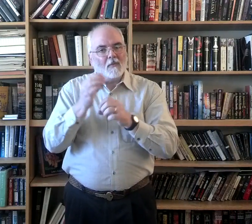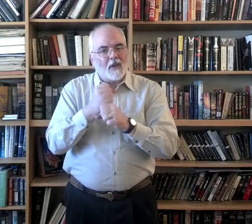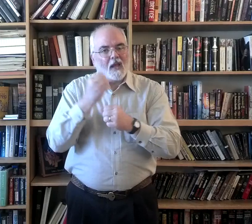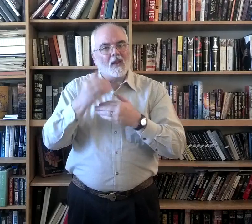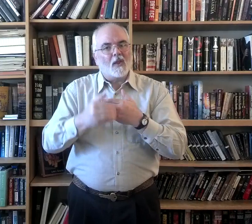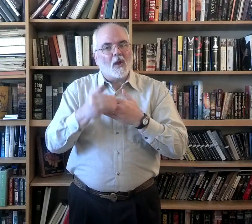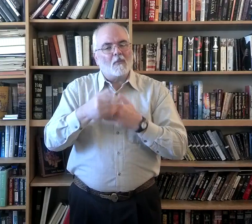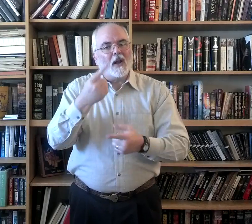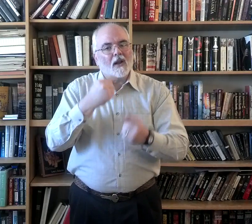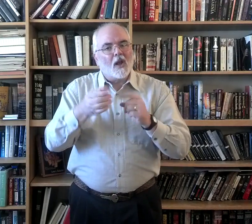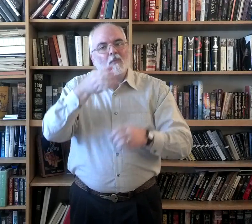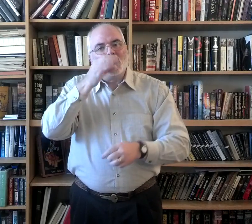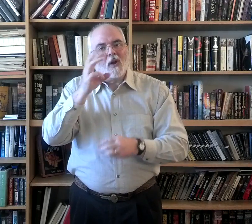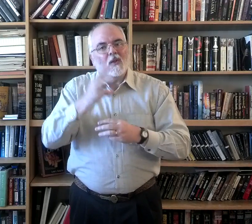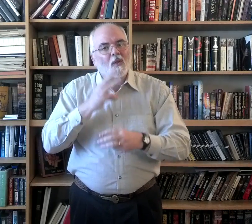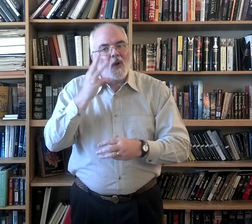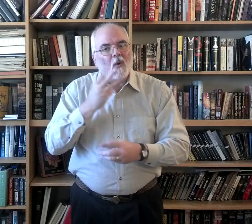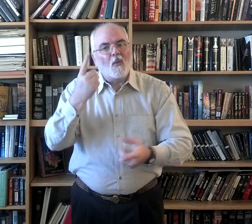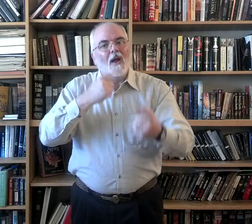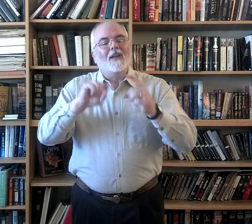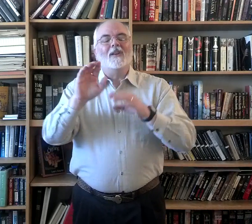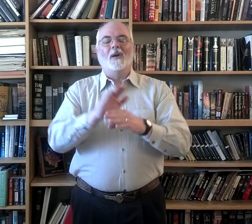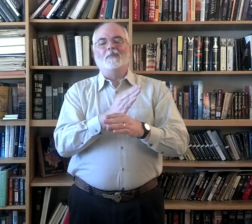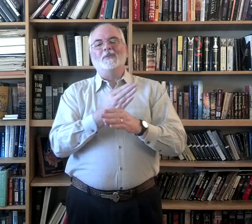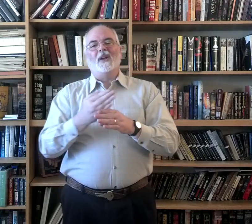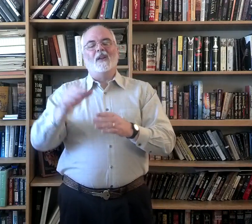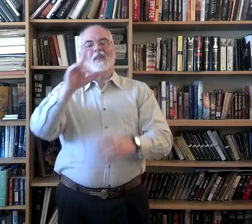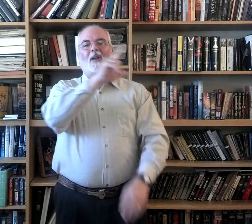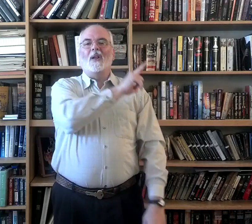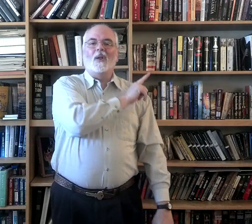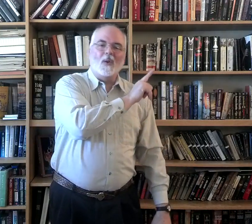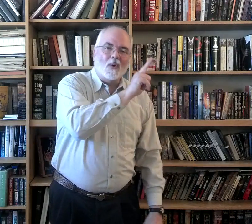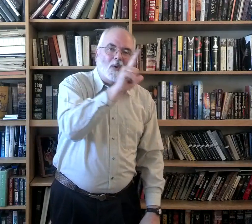take the bread, come drink the wine, come share the Lord.